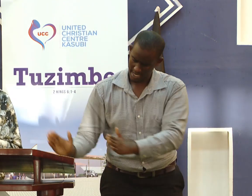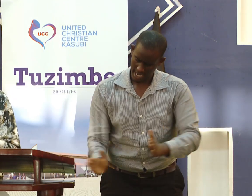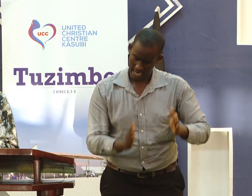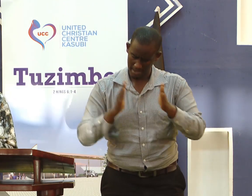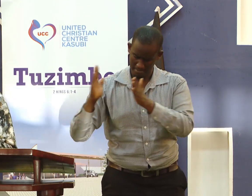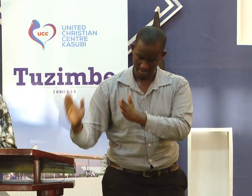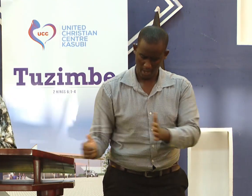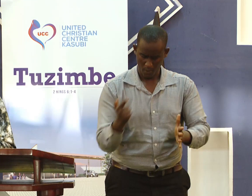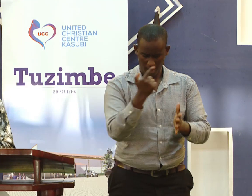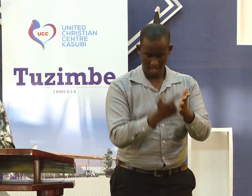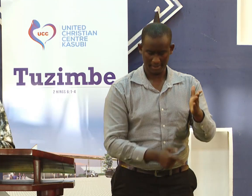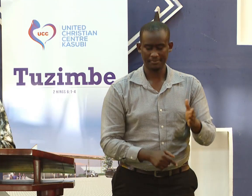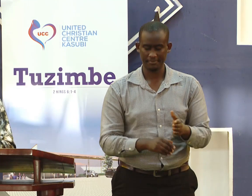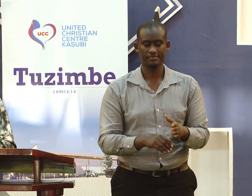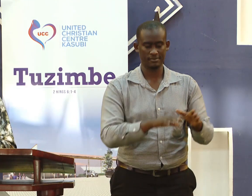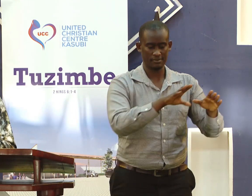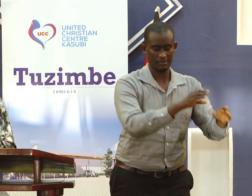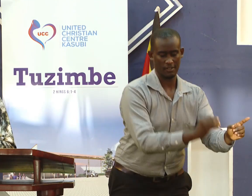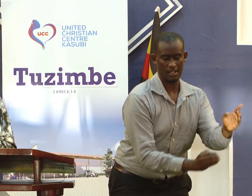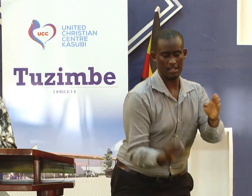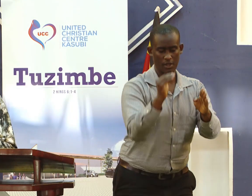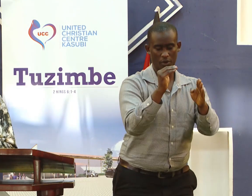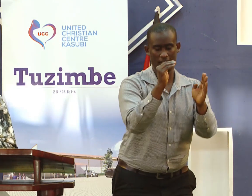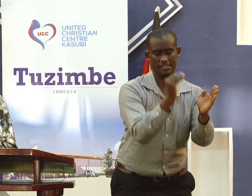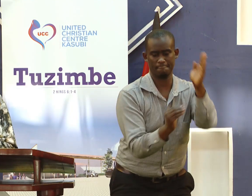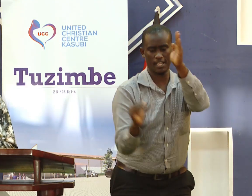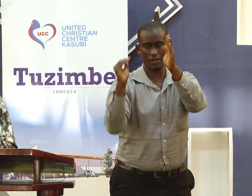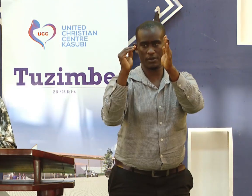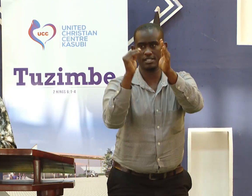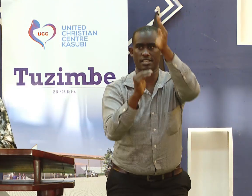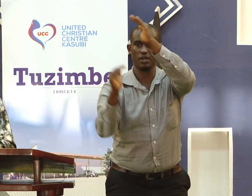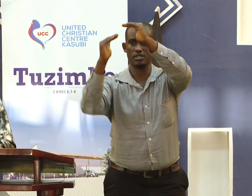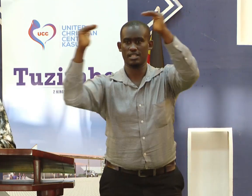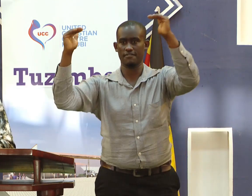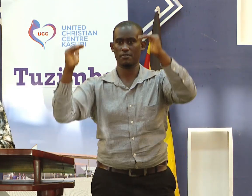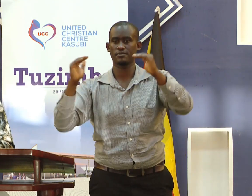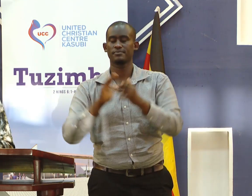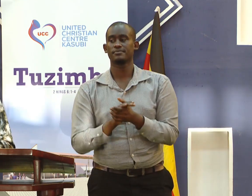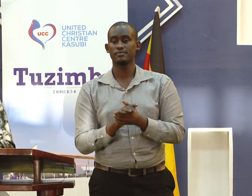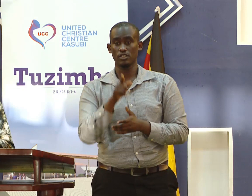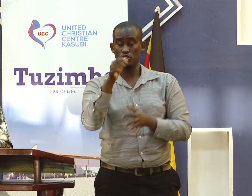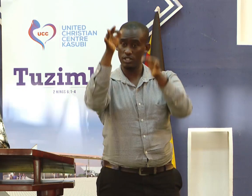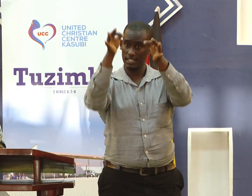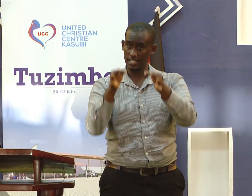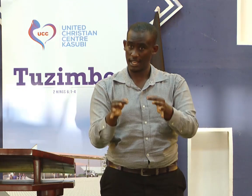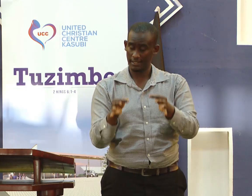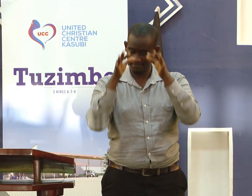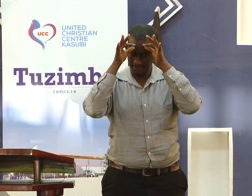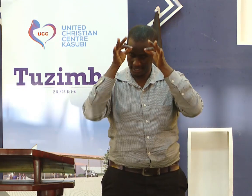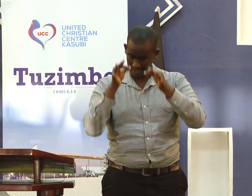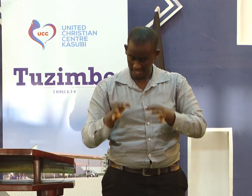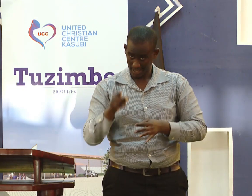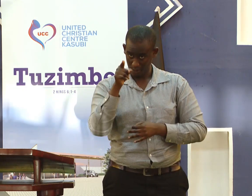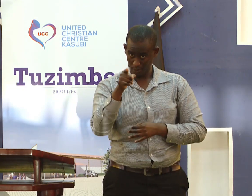That implies the plan of God is always to move us further and take us ahead. Make a